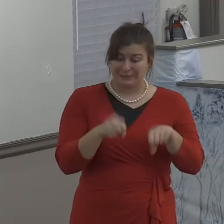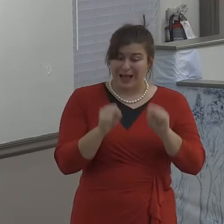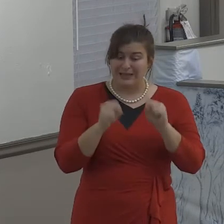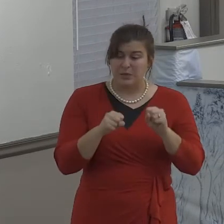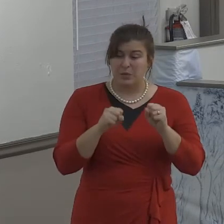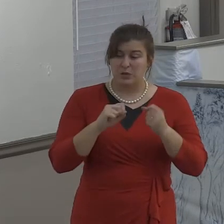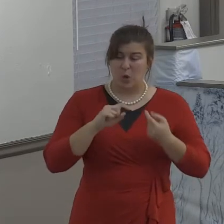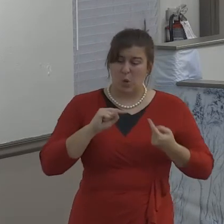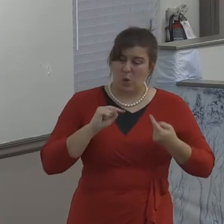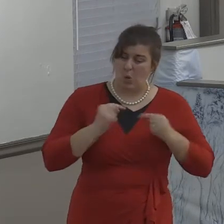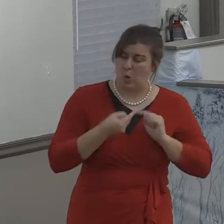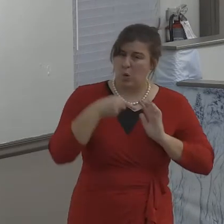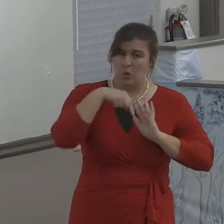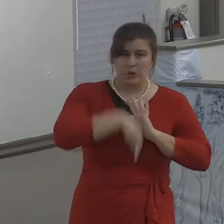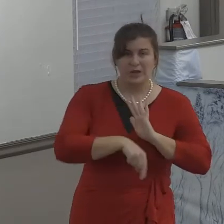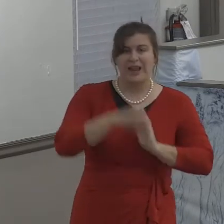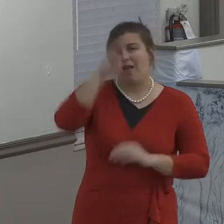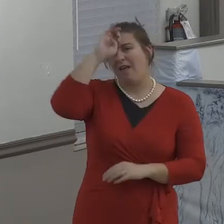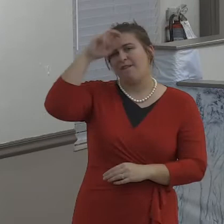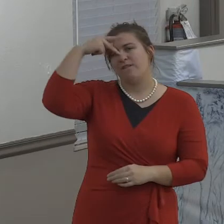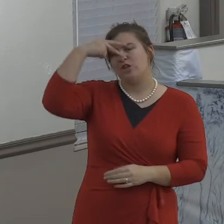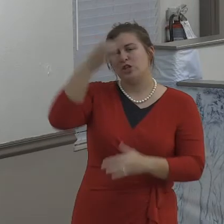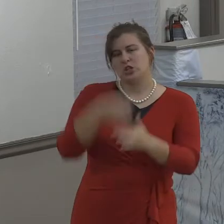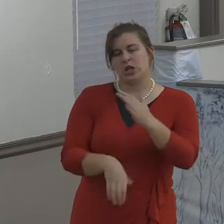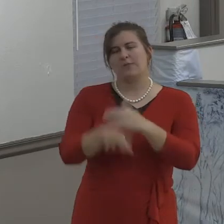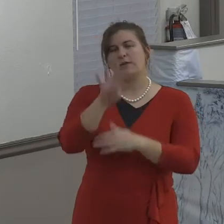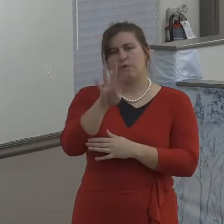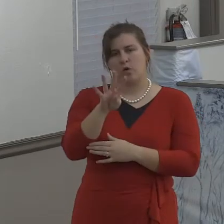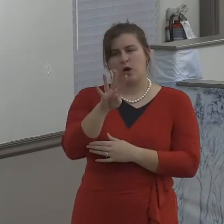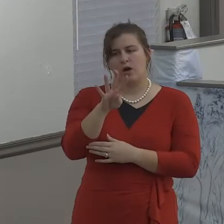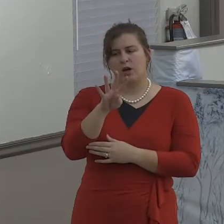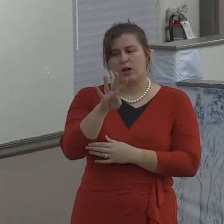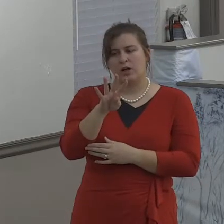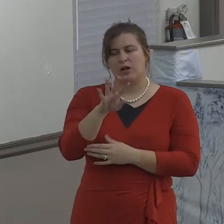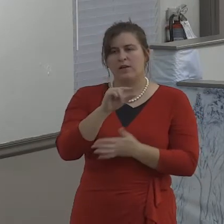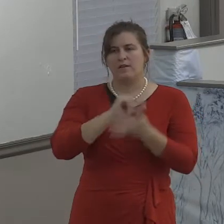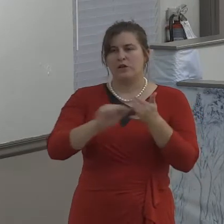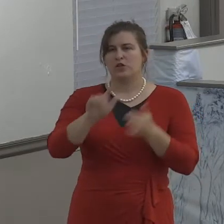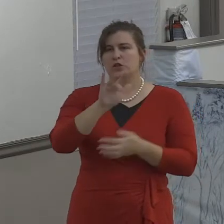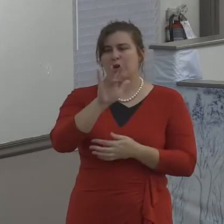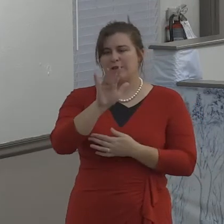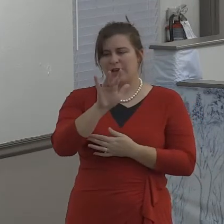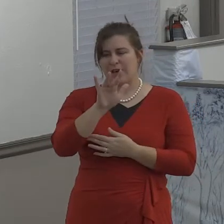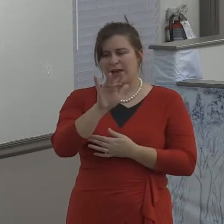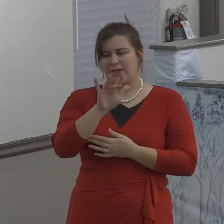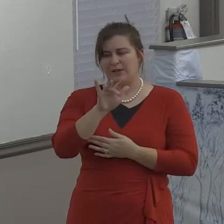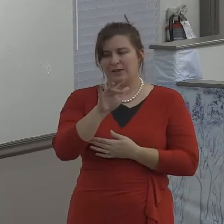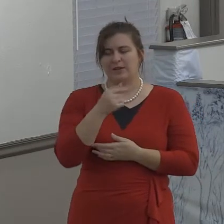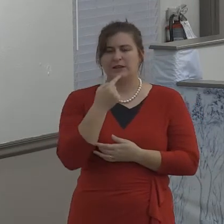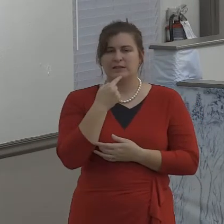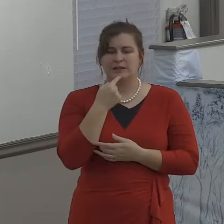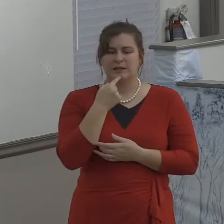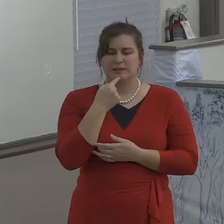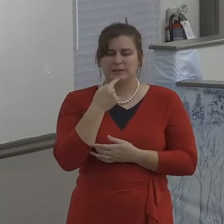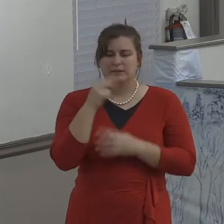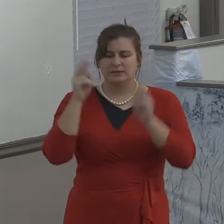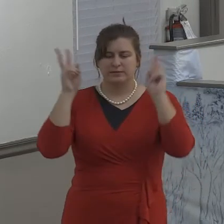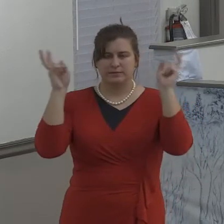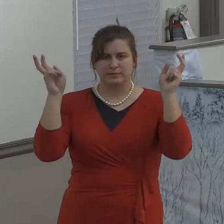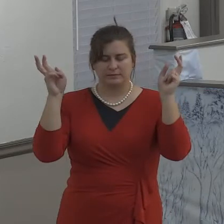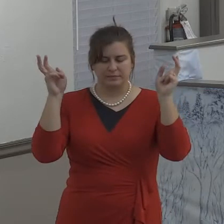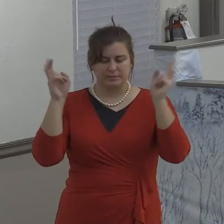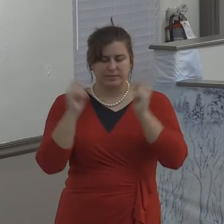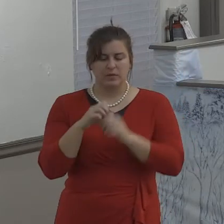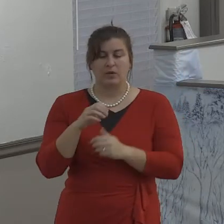So we're to put it away. The other thing, too, that the Bible speaks of in Ephesians chapter 2, and